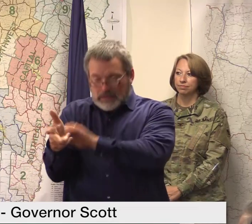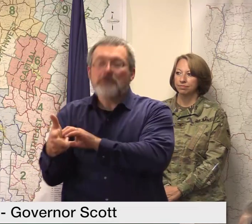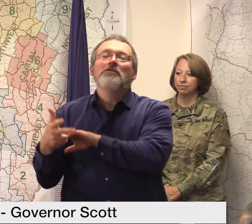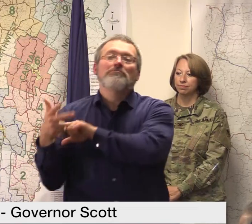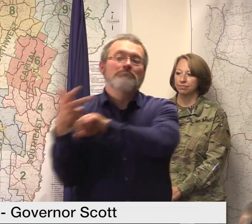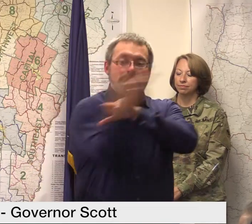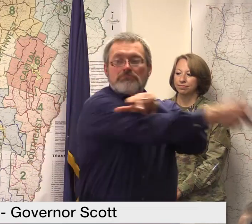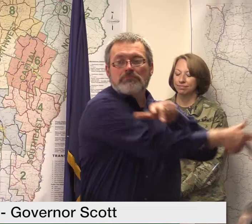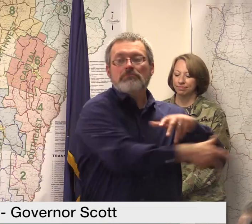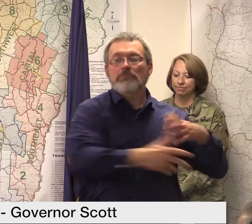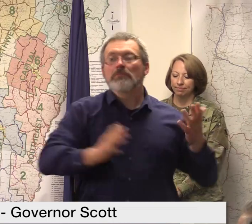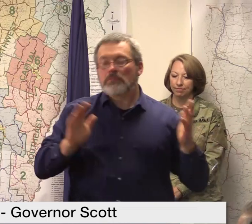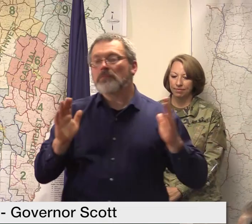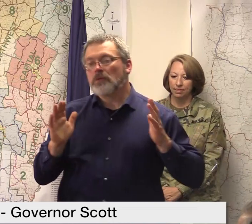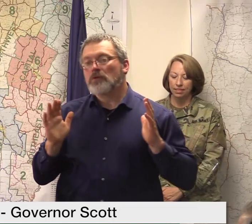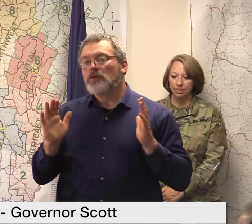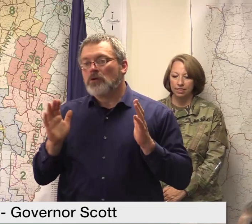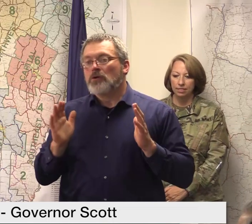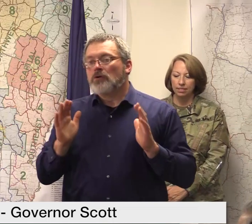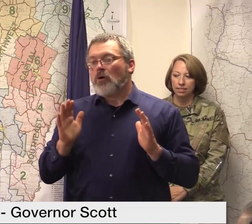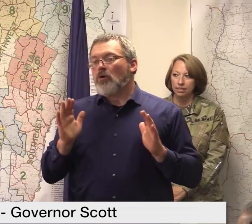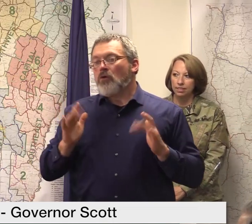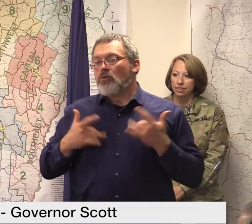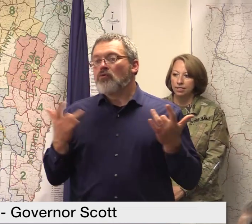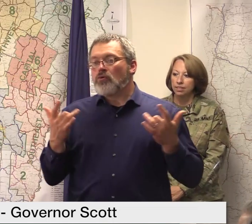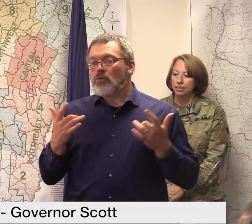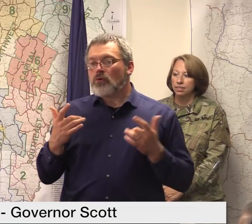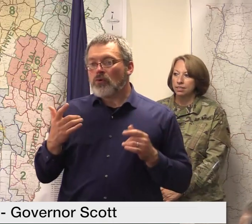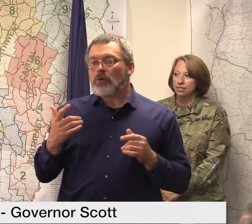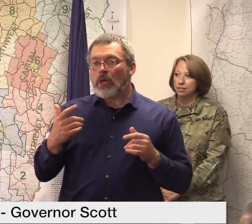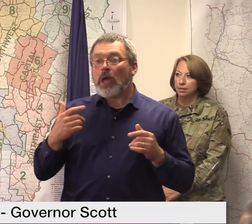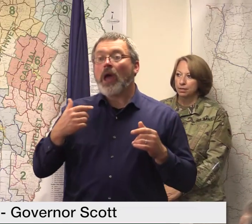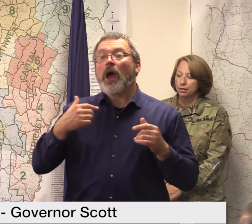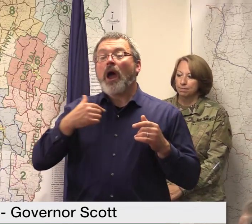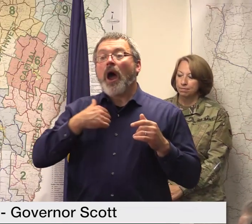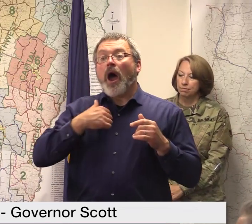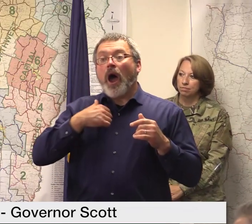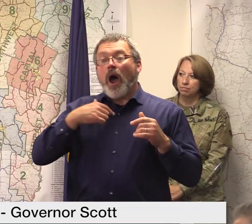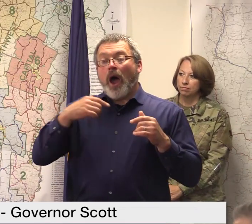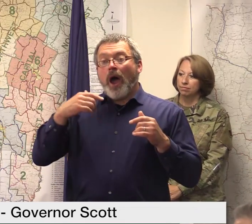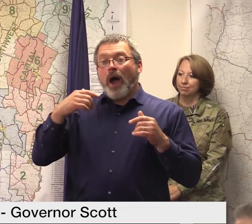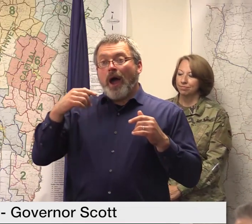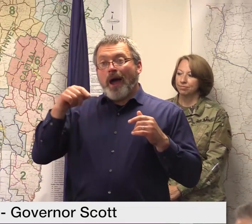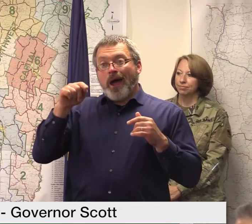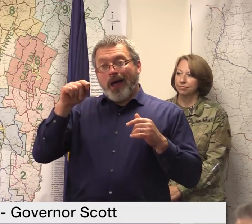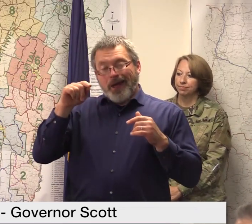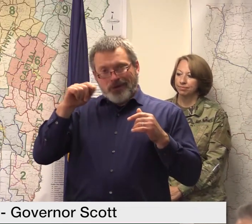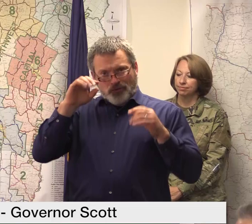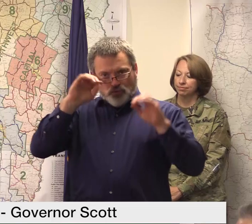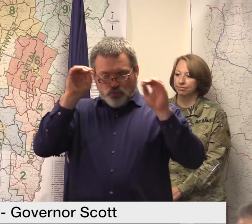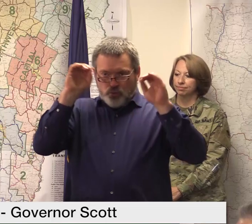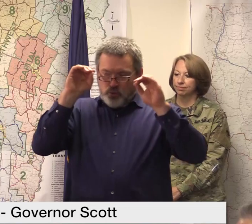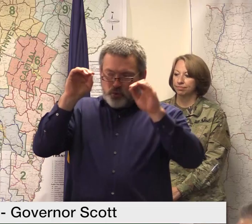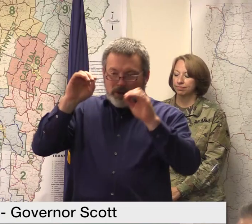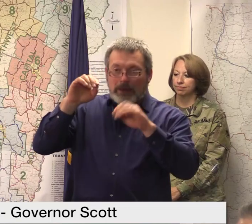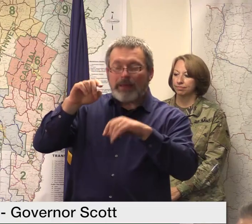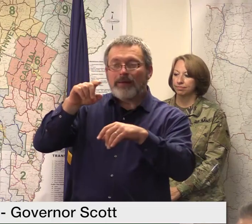location up through to um websterville so that 11 miles will remain out of service